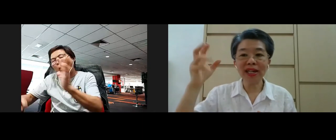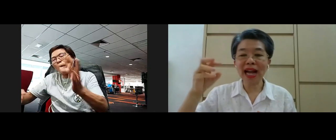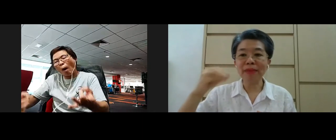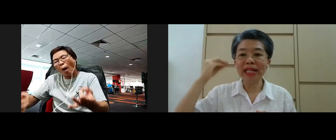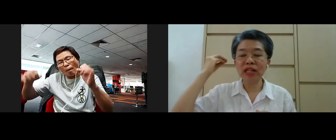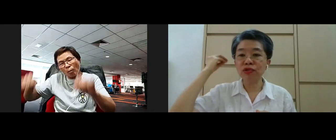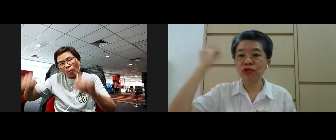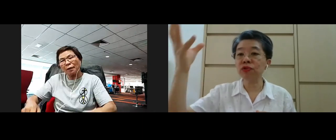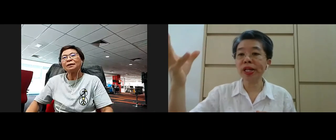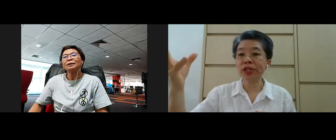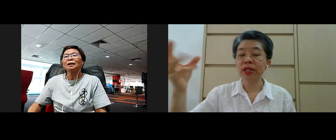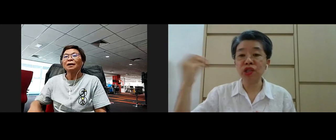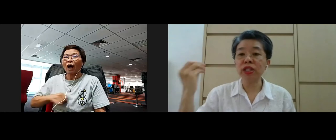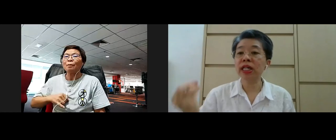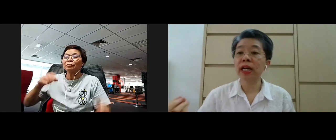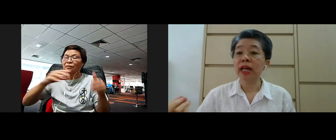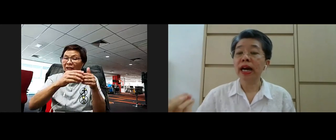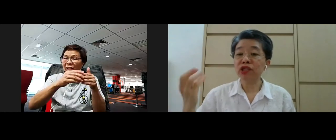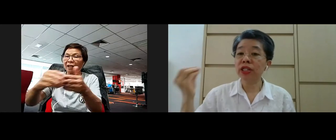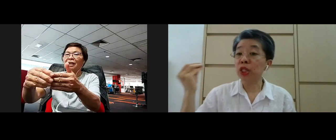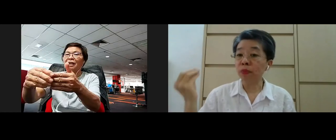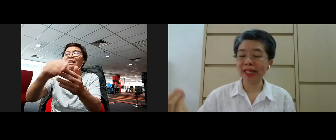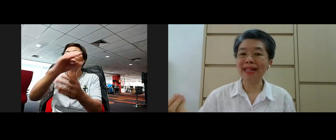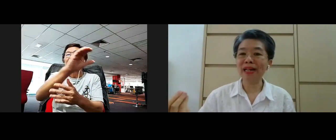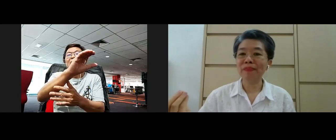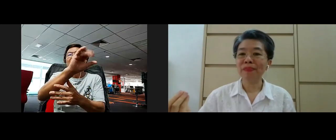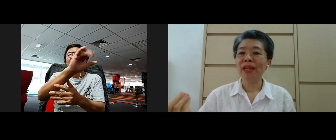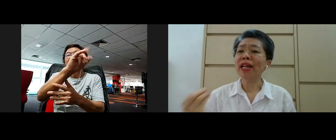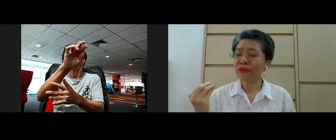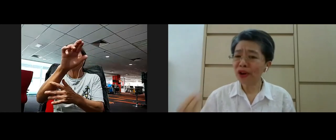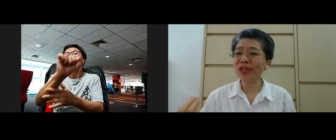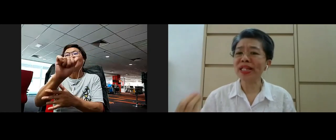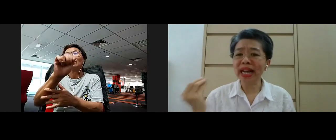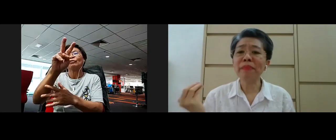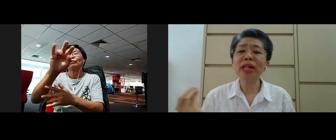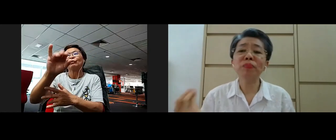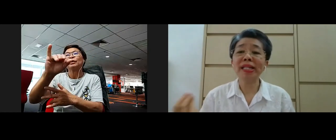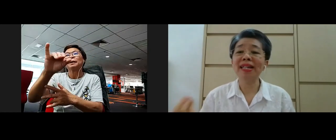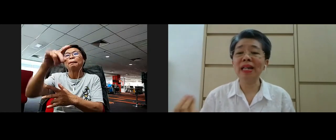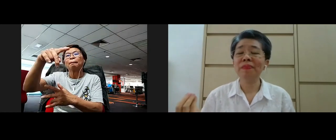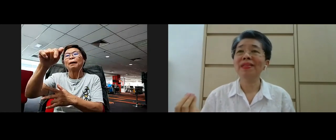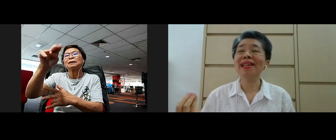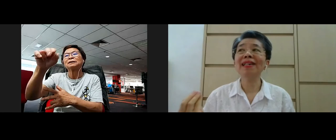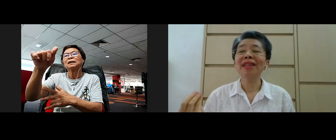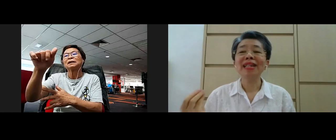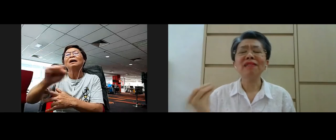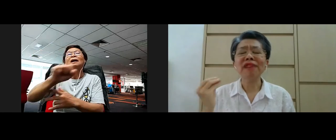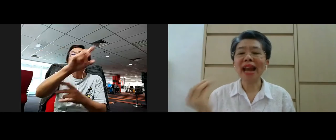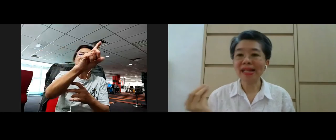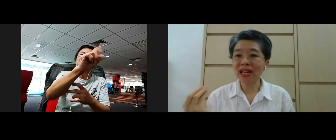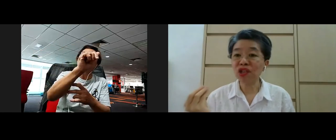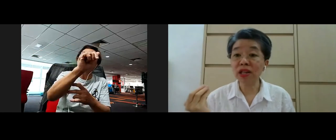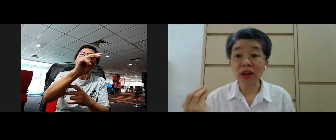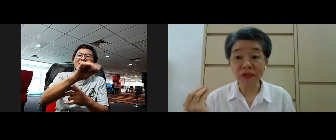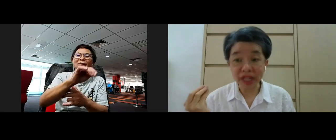that's actually I'm leading you through words citta nupasana and of course dhamma nupasana yeah the